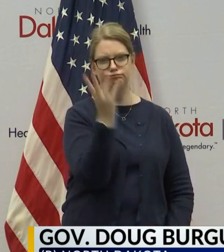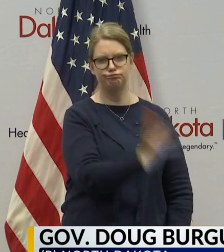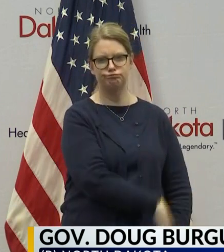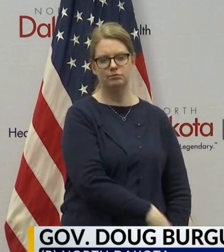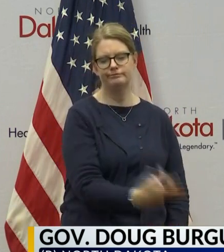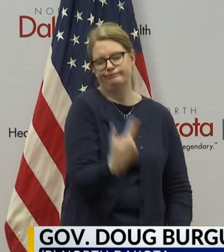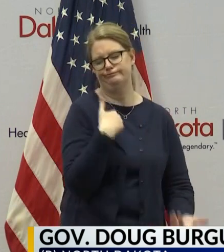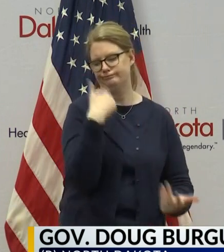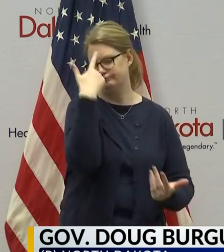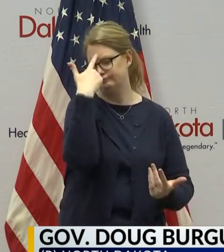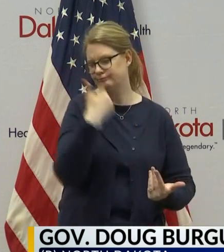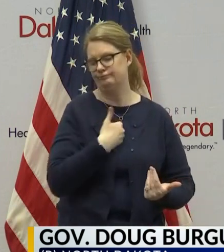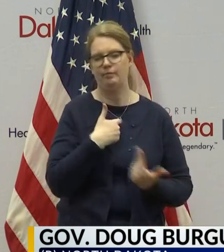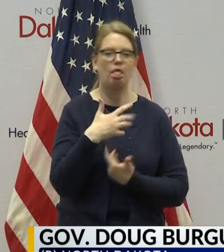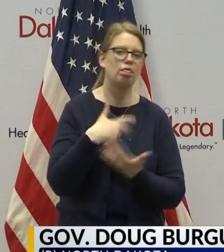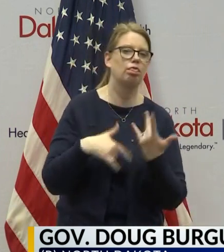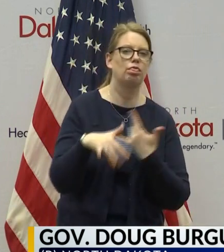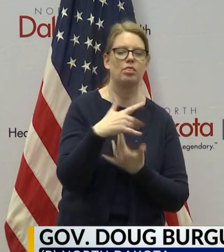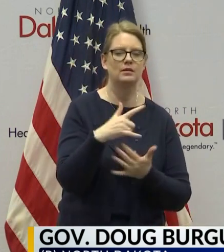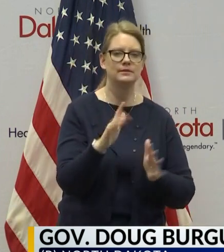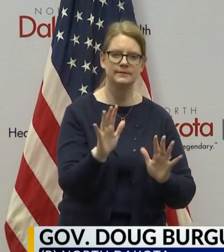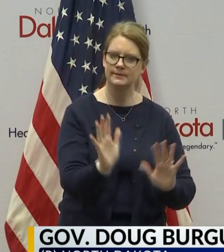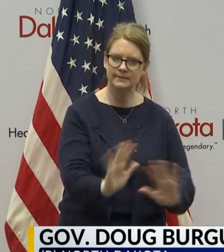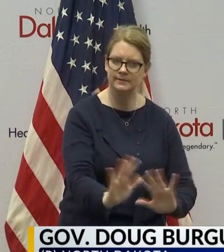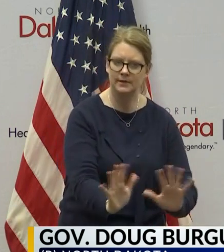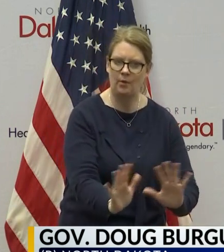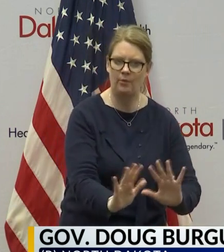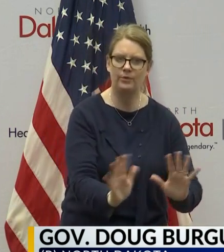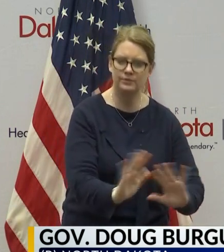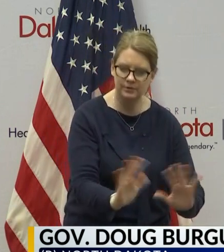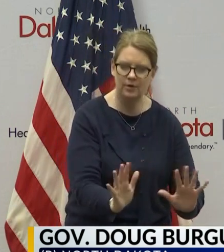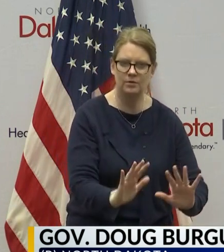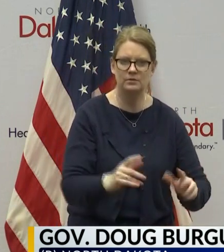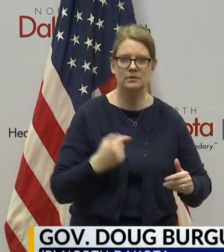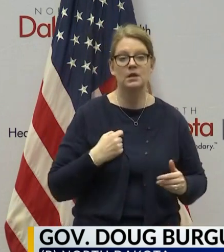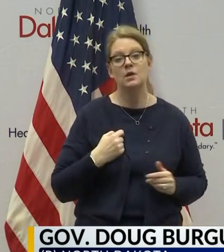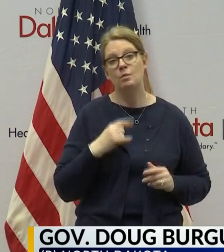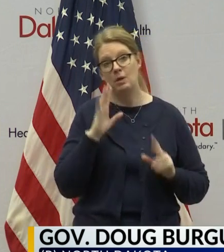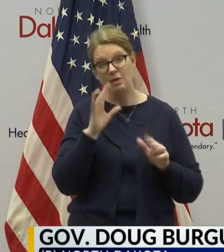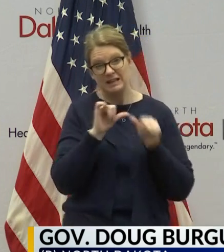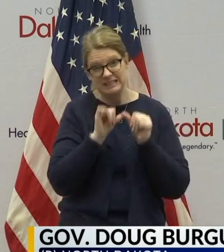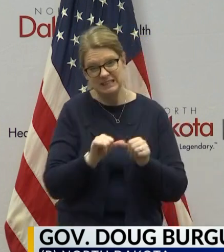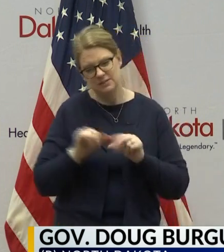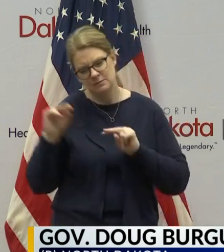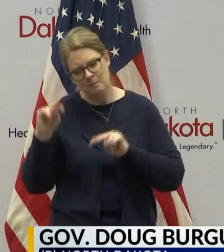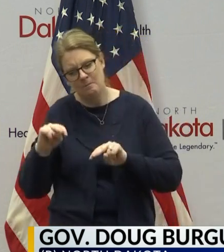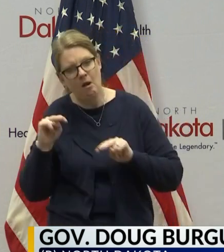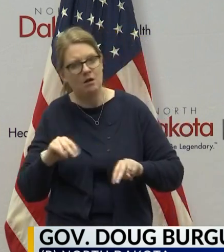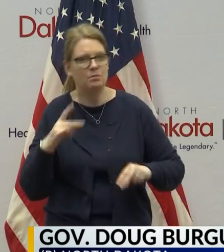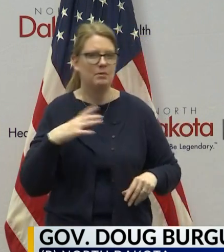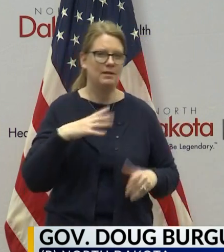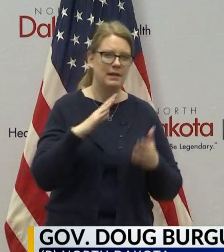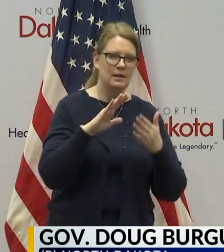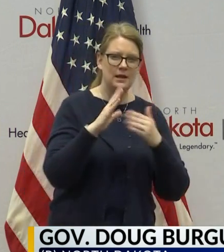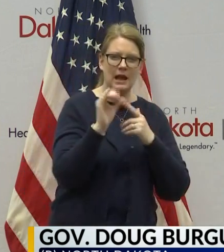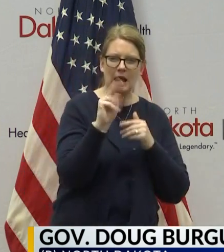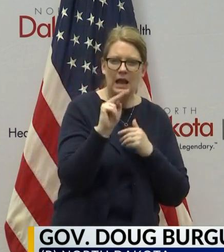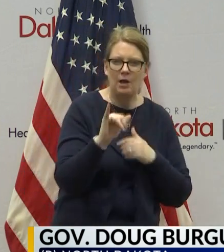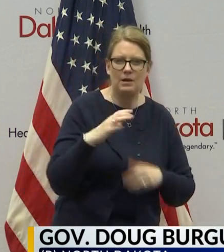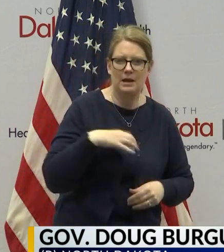people do. We'll continue to monitor this with input from mayors and county commissioners and the public.